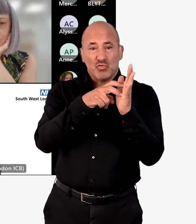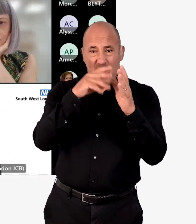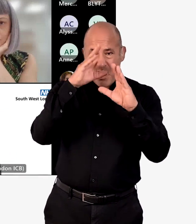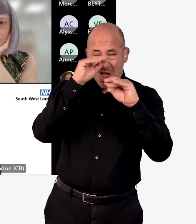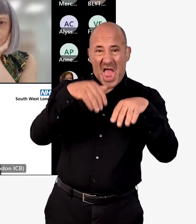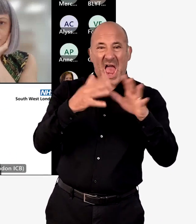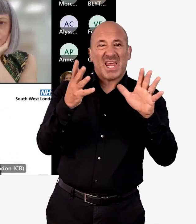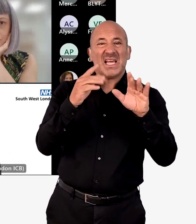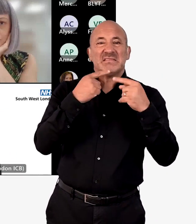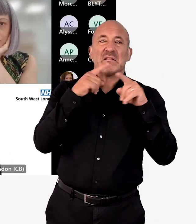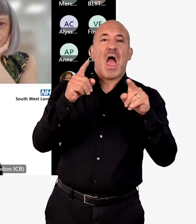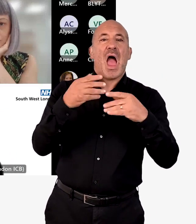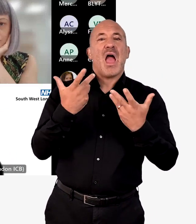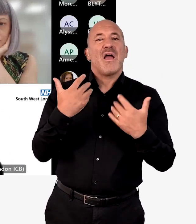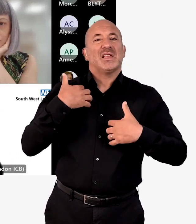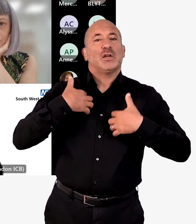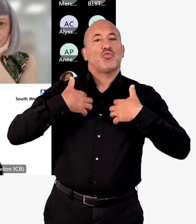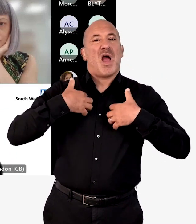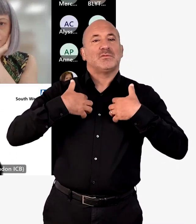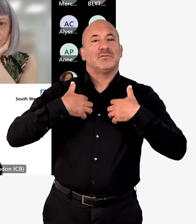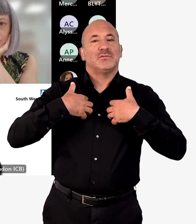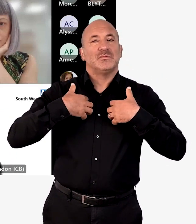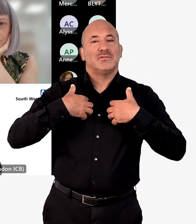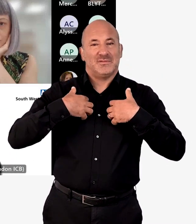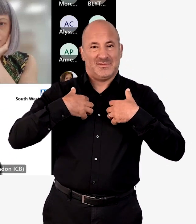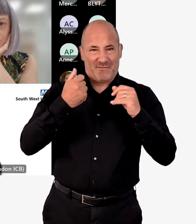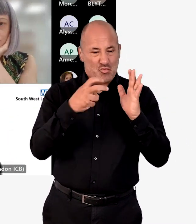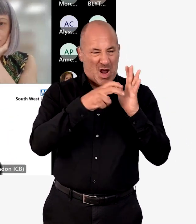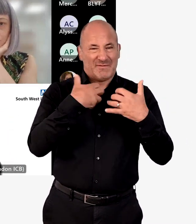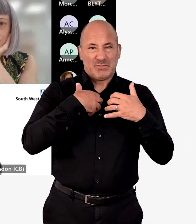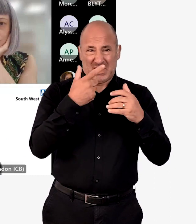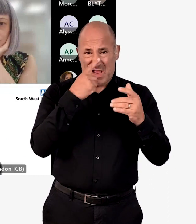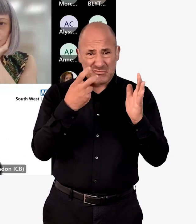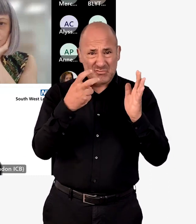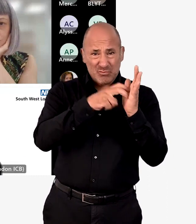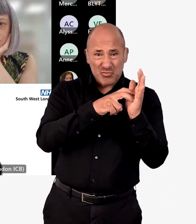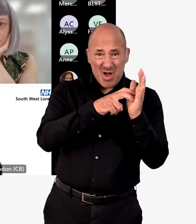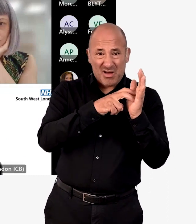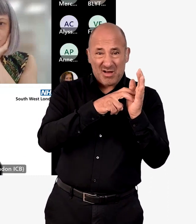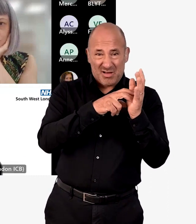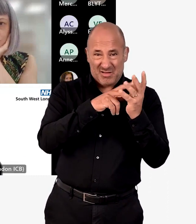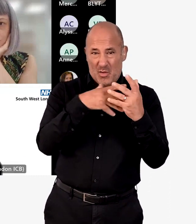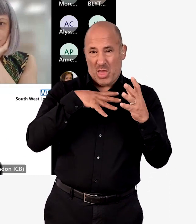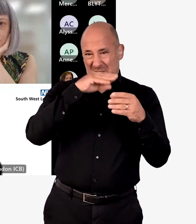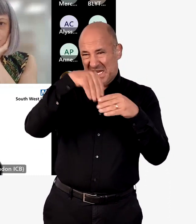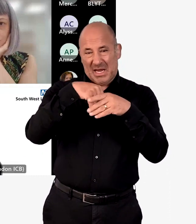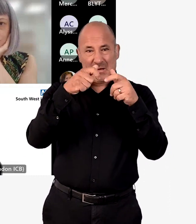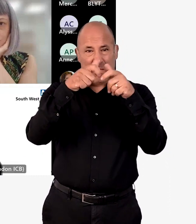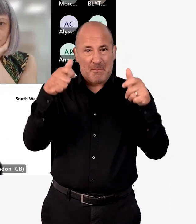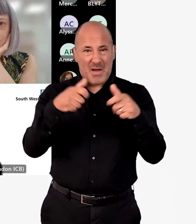And if we can note the register, the declarations of interest on the register of